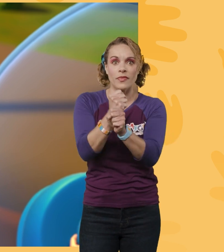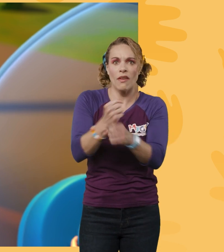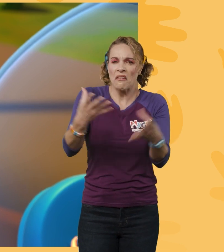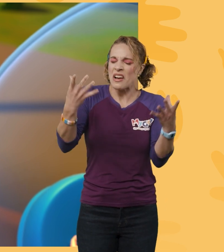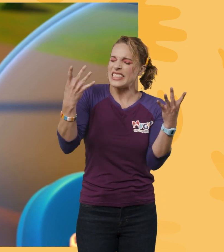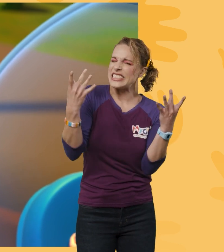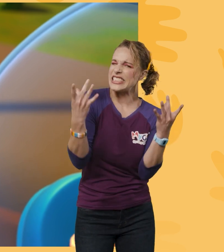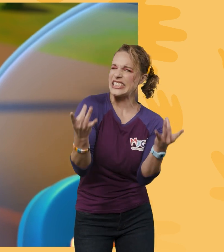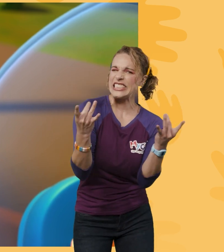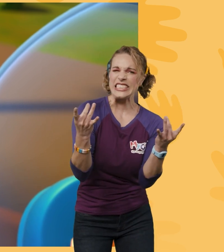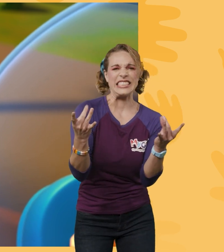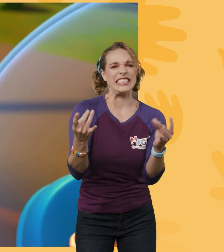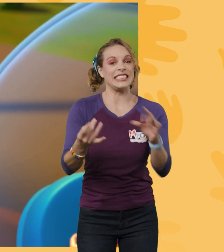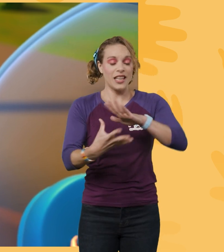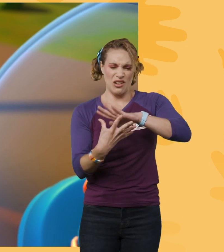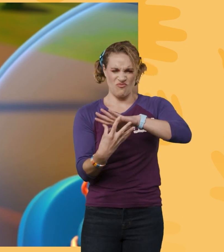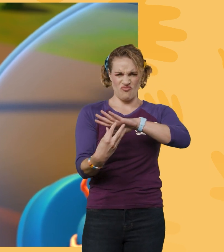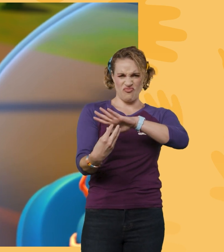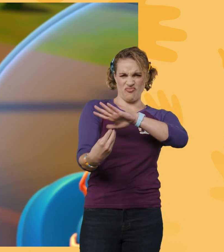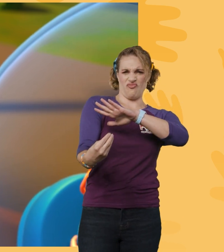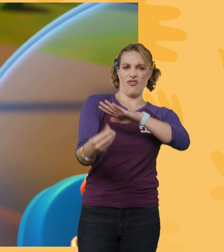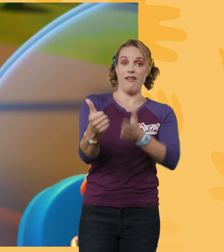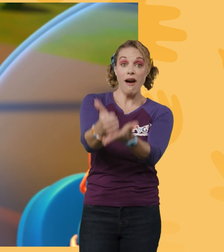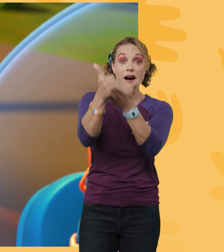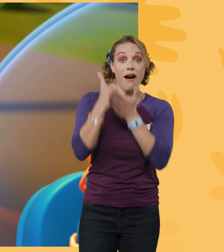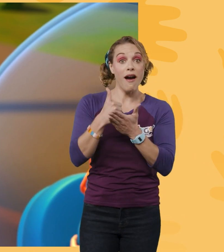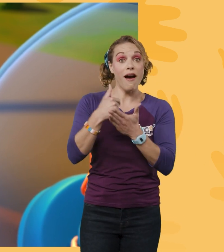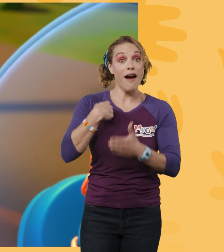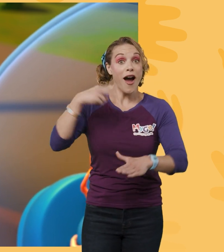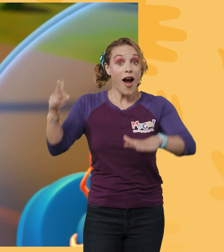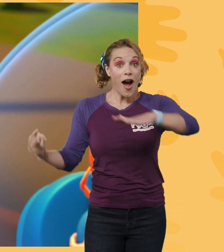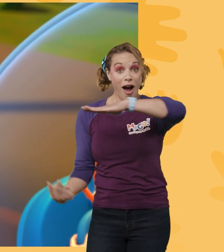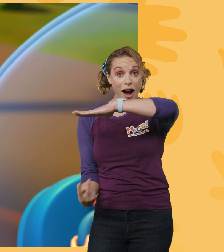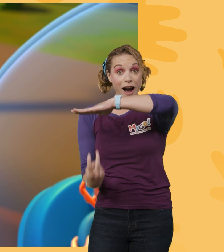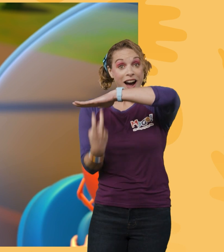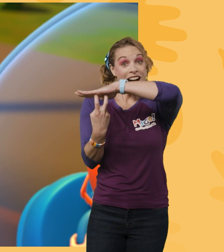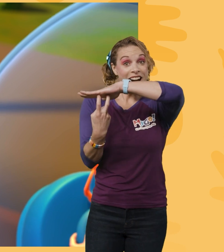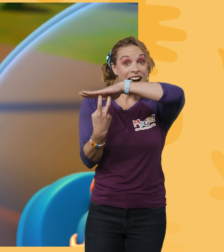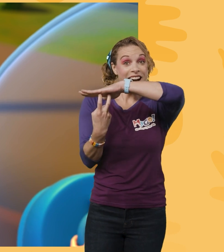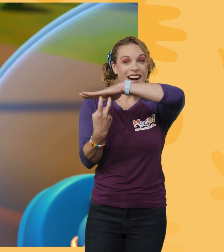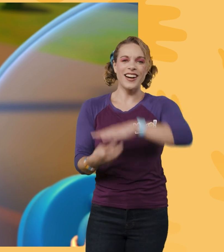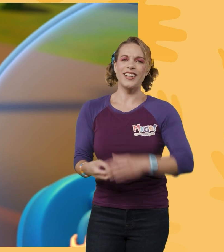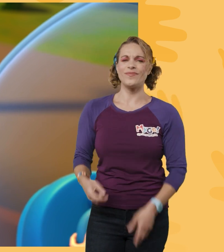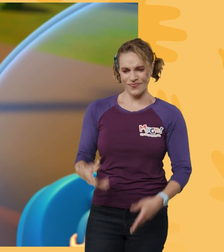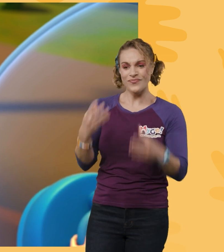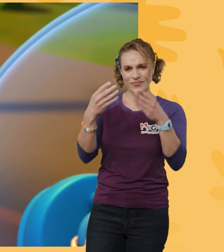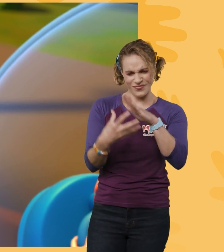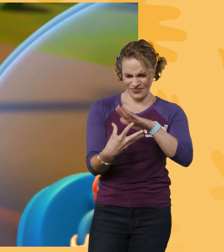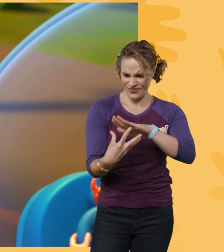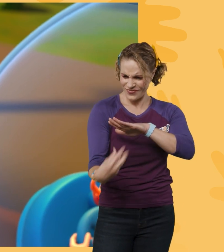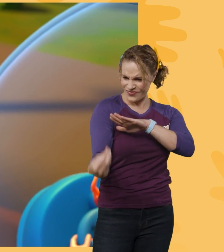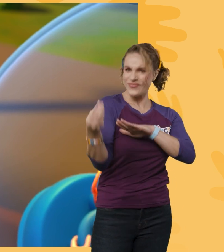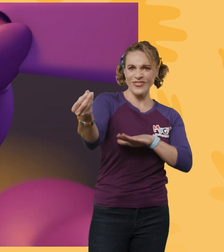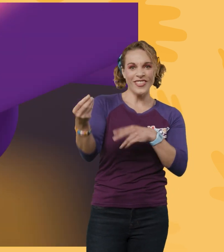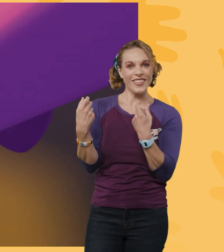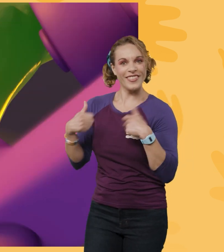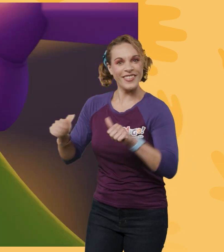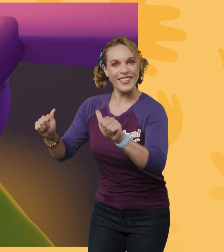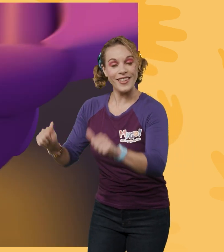make a super sticky glue that helps me stick to the ceiling! Here, try some! Don't mind if I